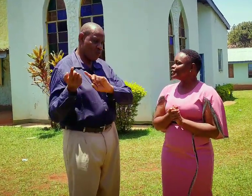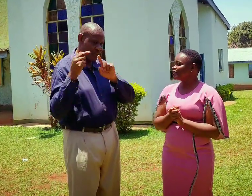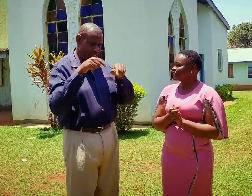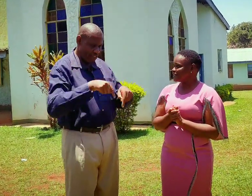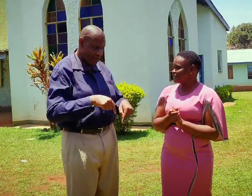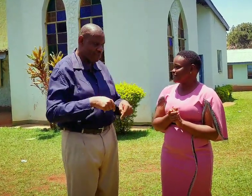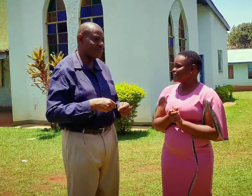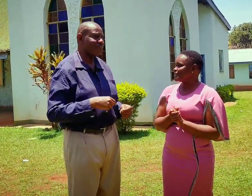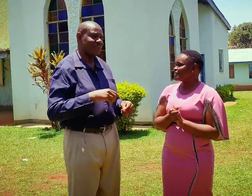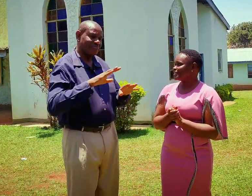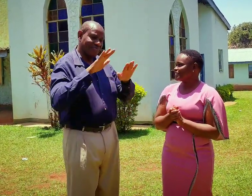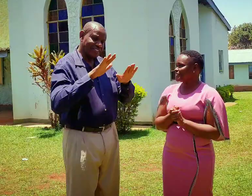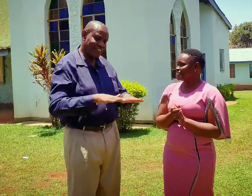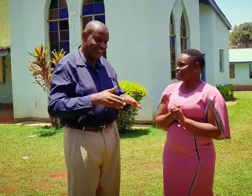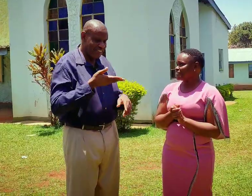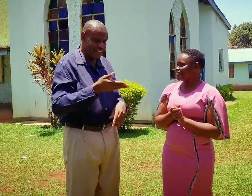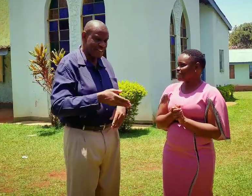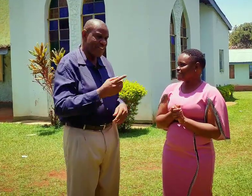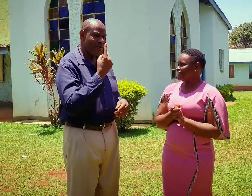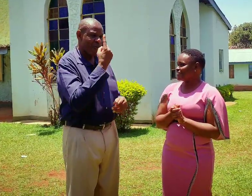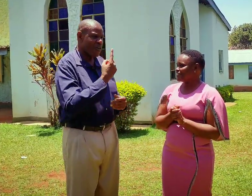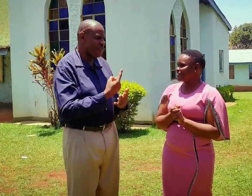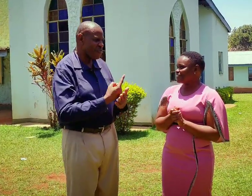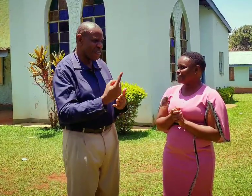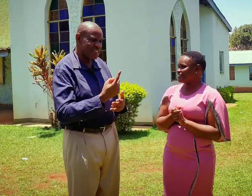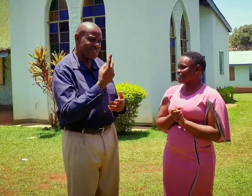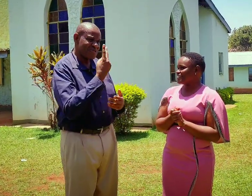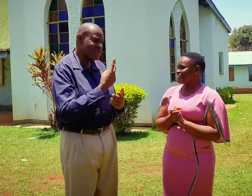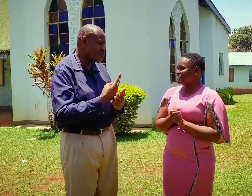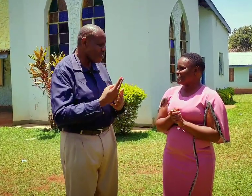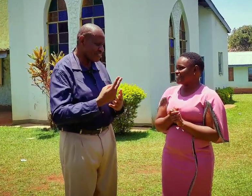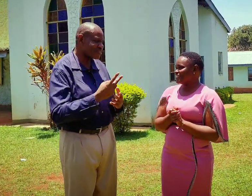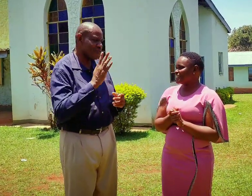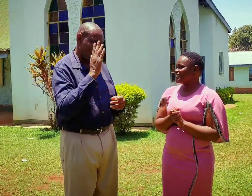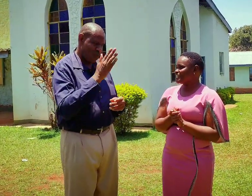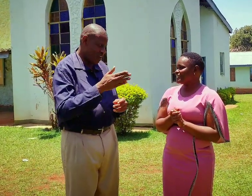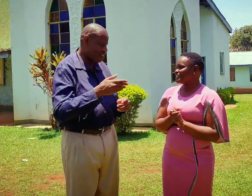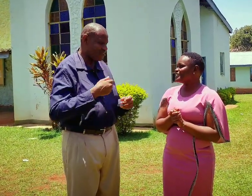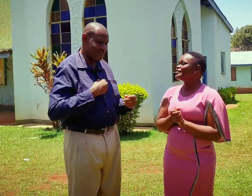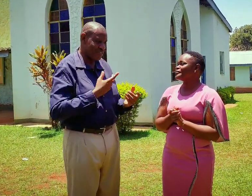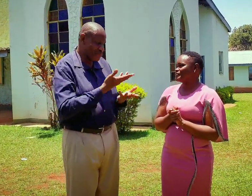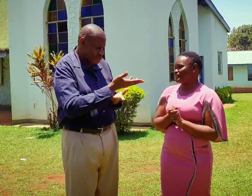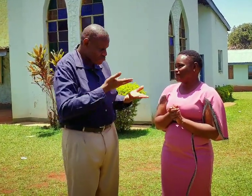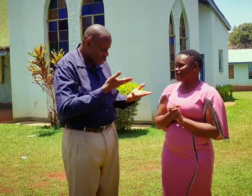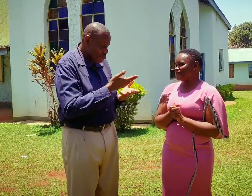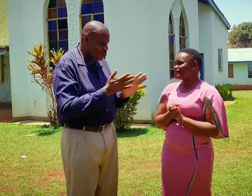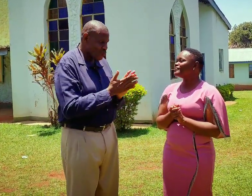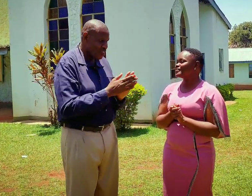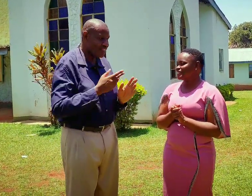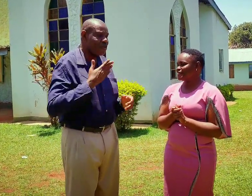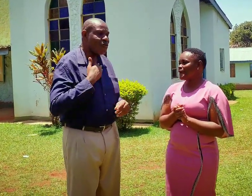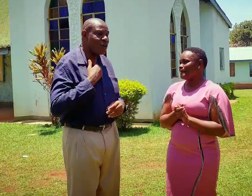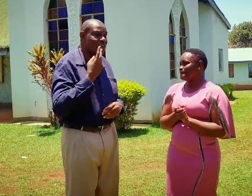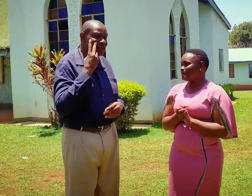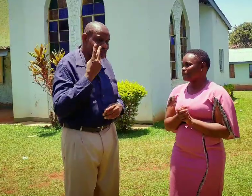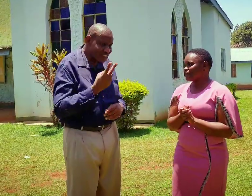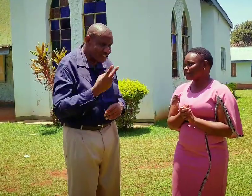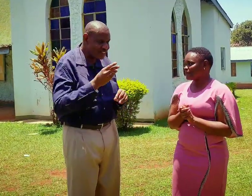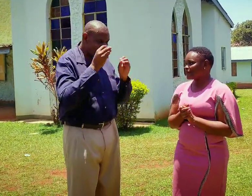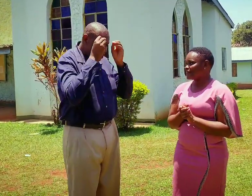come here, I will stay, probably one week, two weeks, in future, we interact with you, and see you,